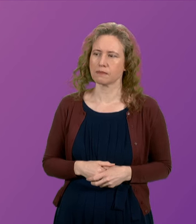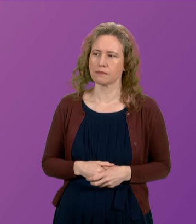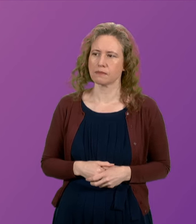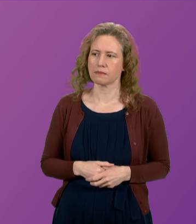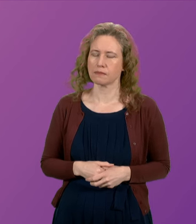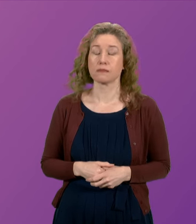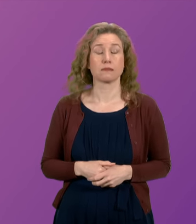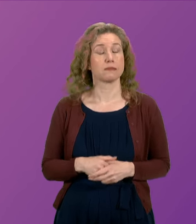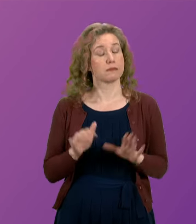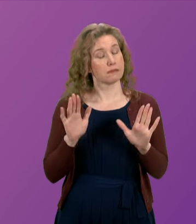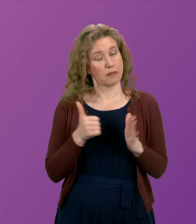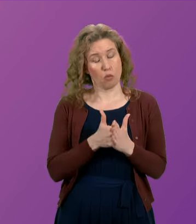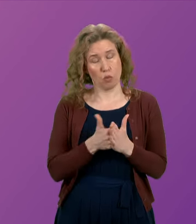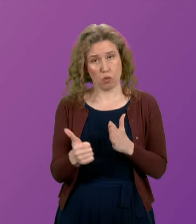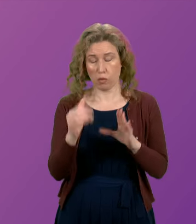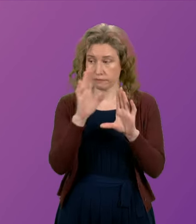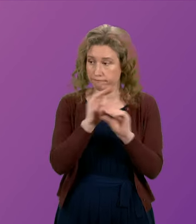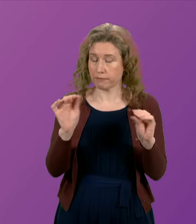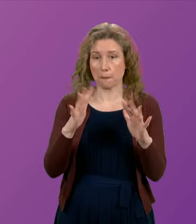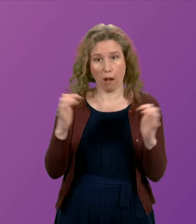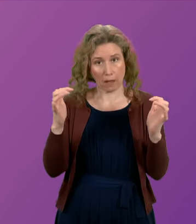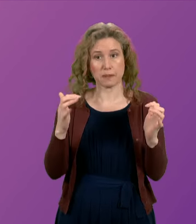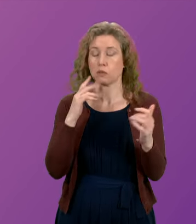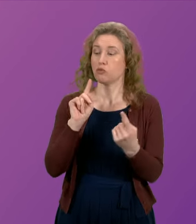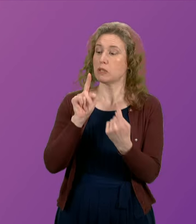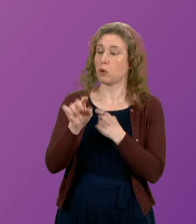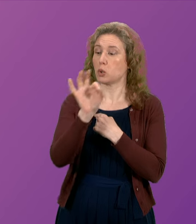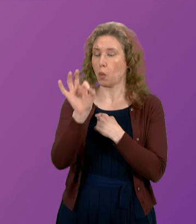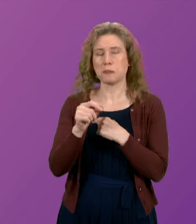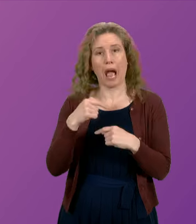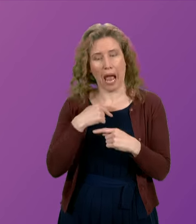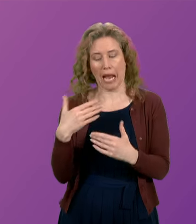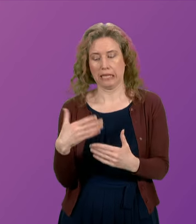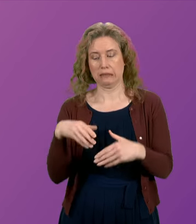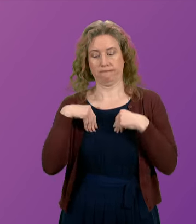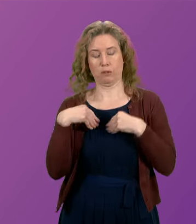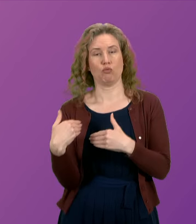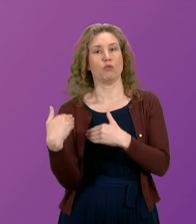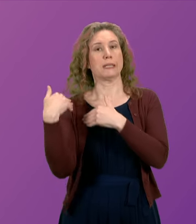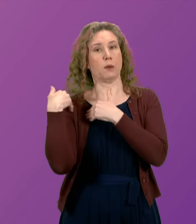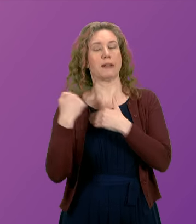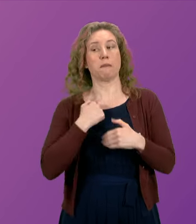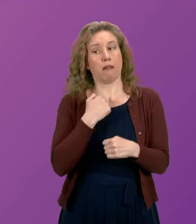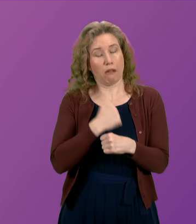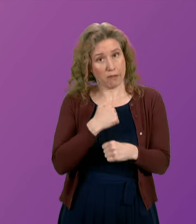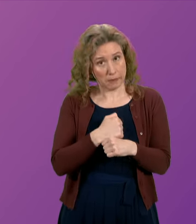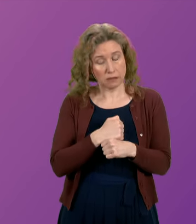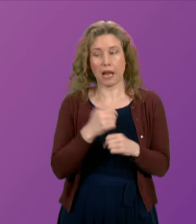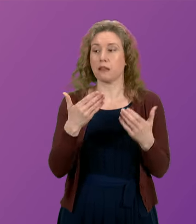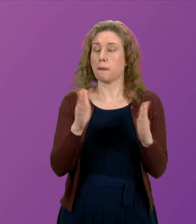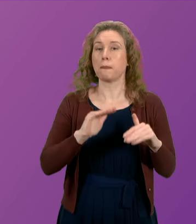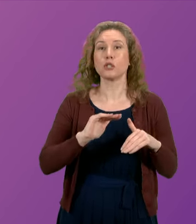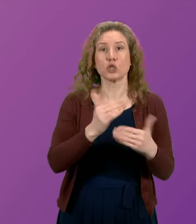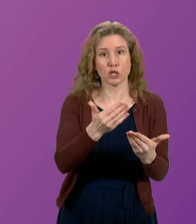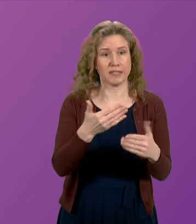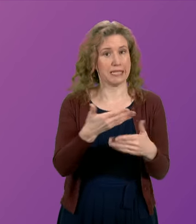As I always indicate to Parliament when I'm responding to questions, I take responsibility for the actions of my government and the public services on my